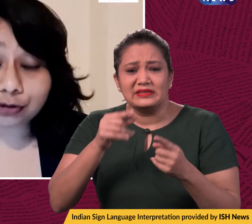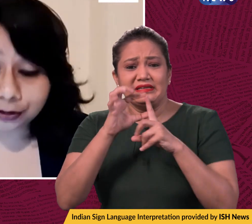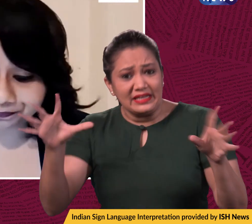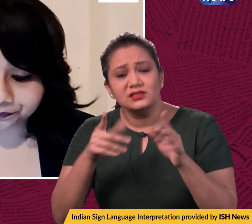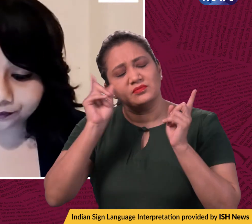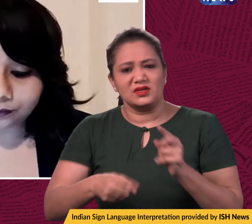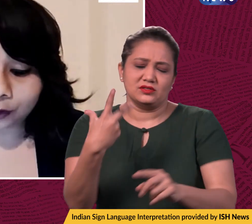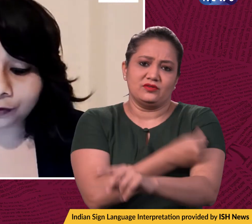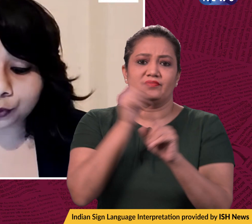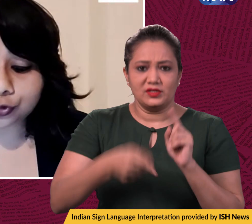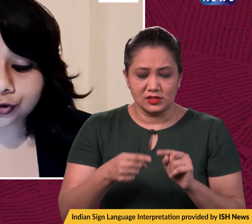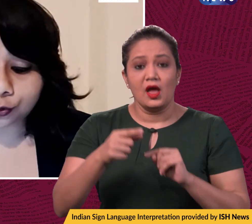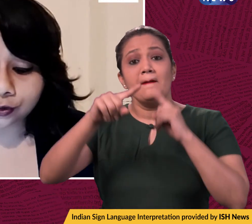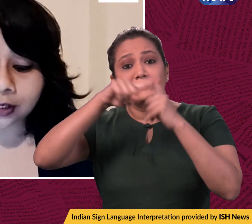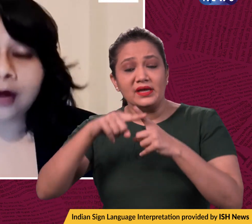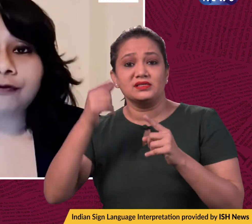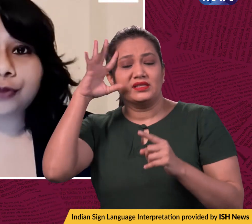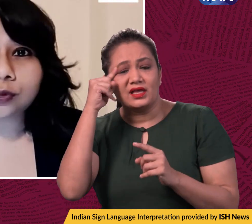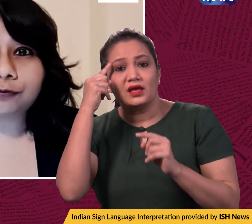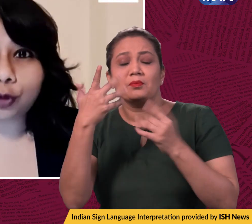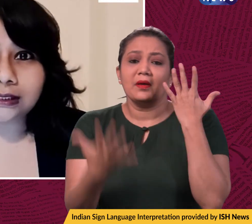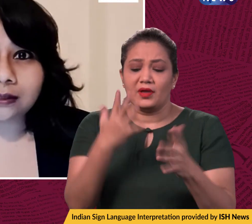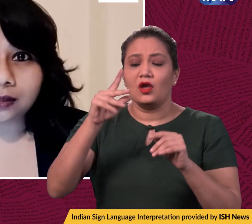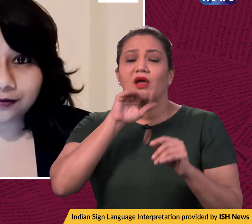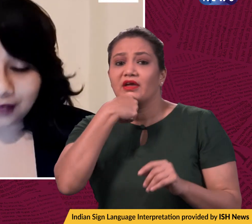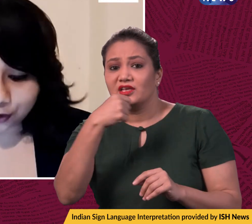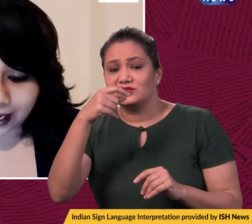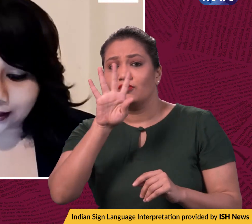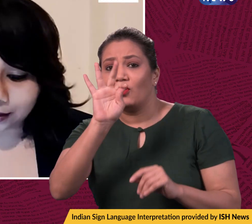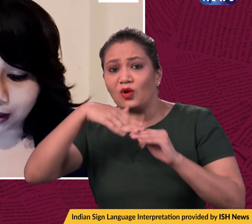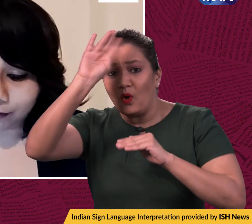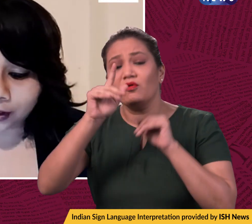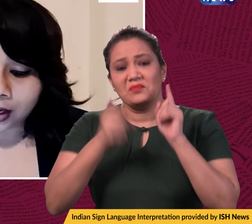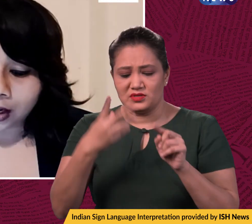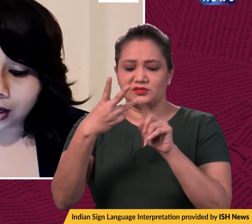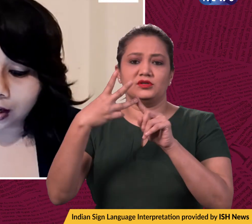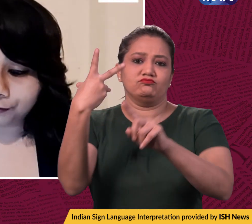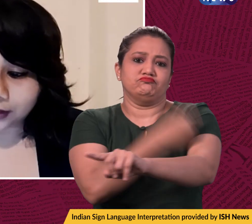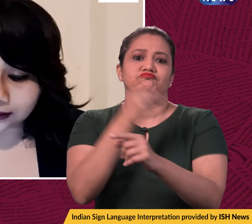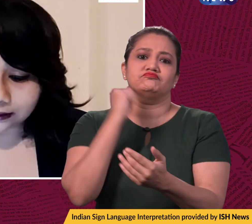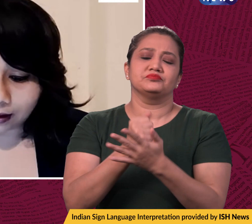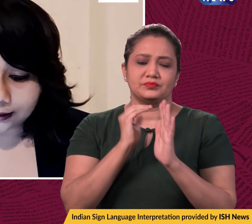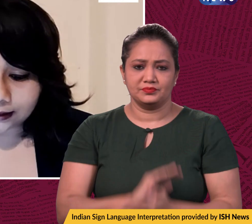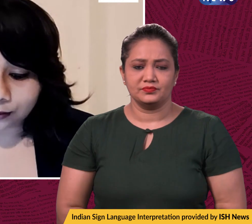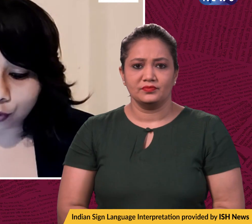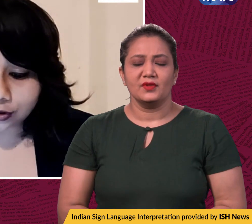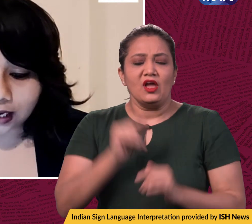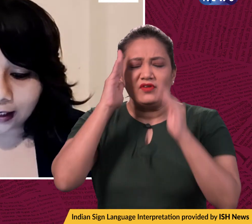of a booster dose for those 40 years of age and above, first targeting the most high